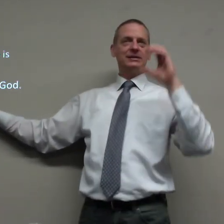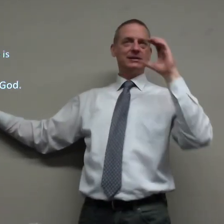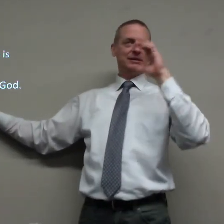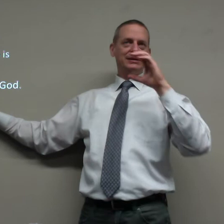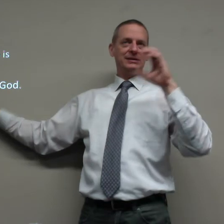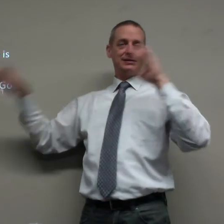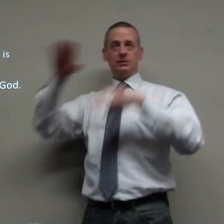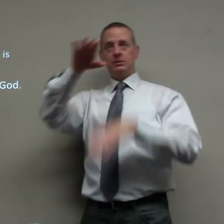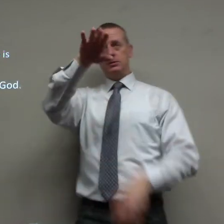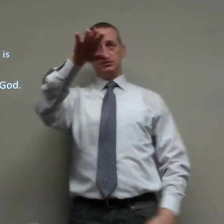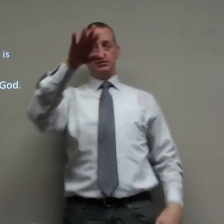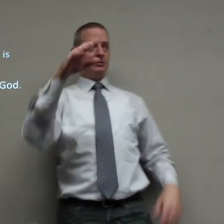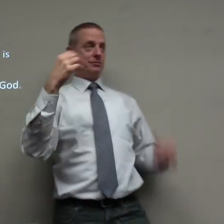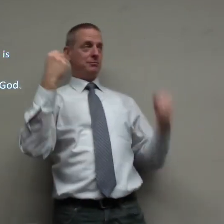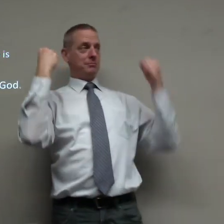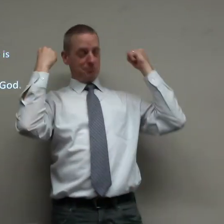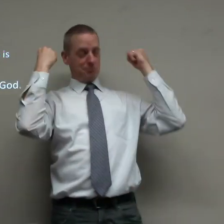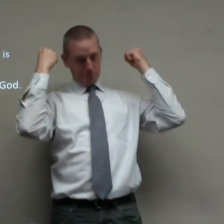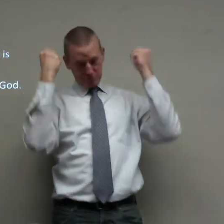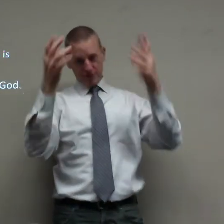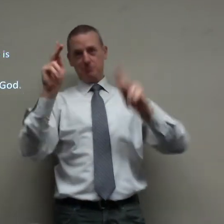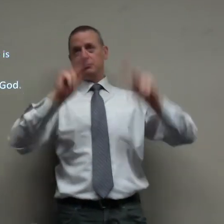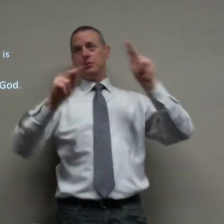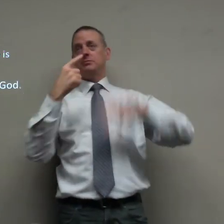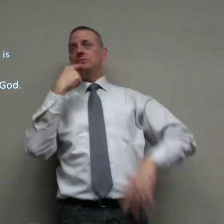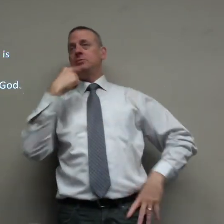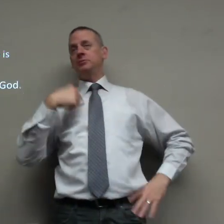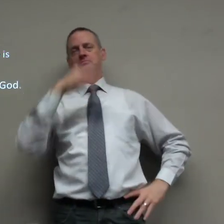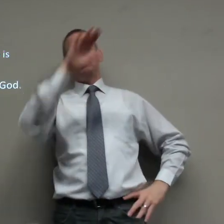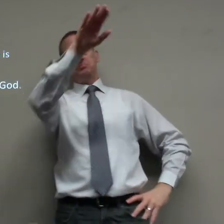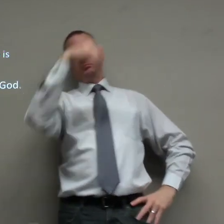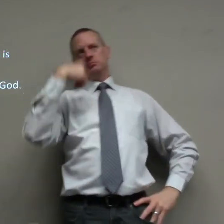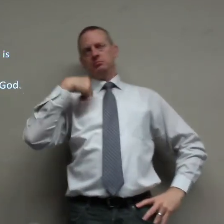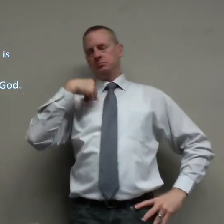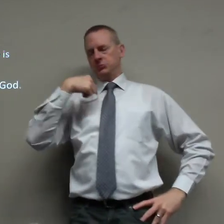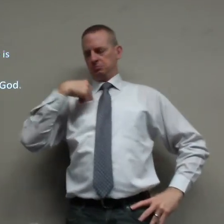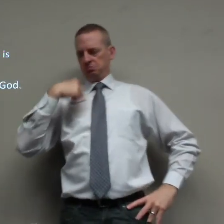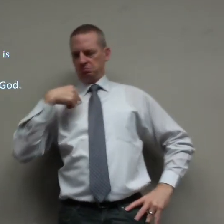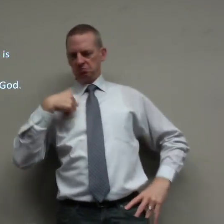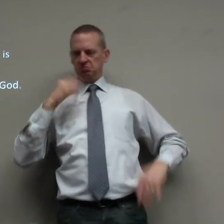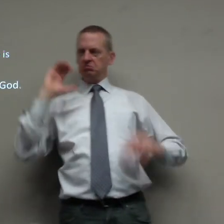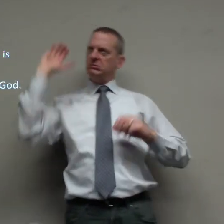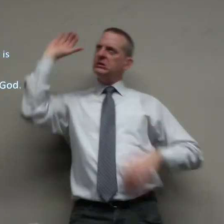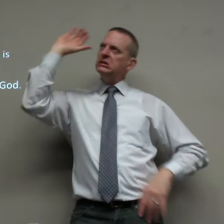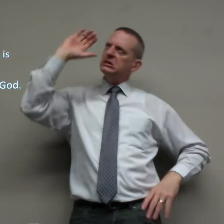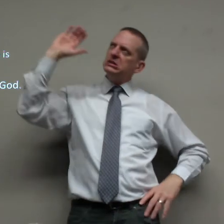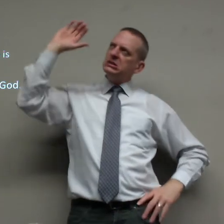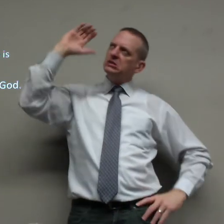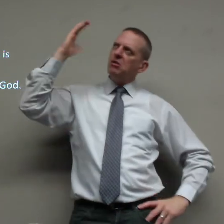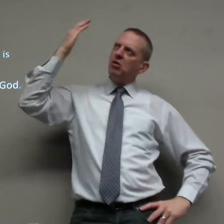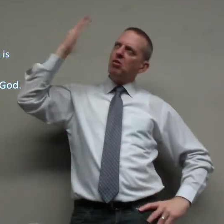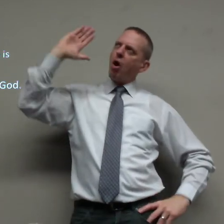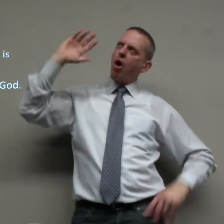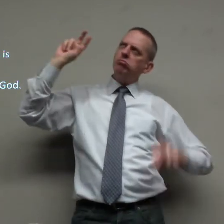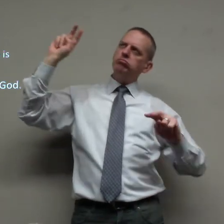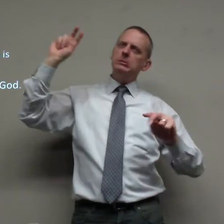no one seeks for God many people will tell me I am searching for God